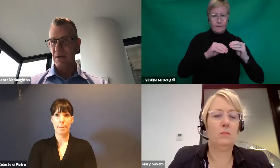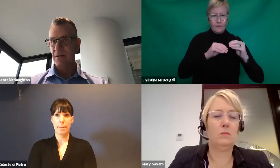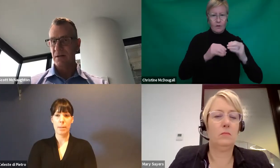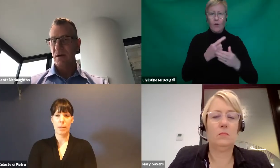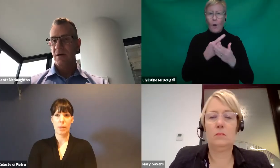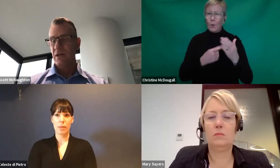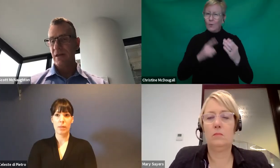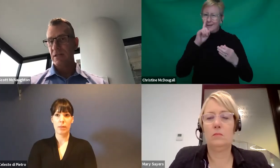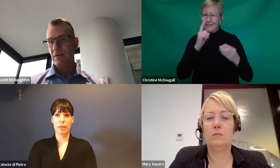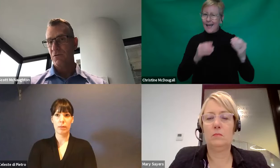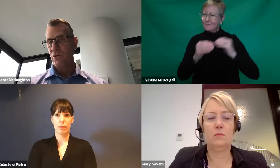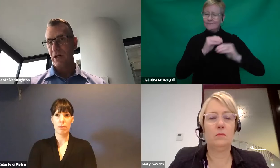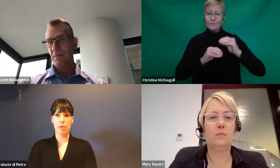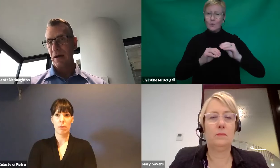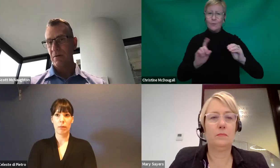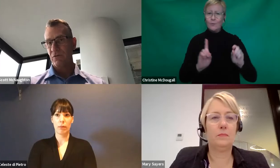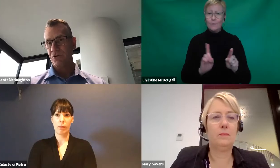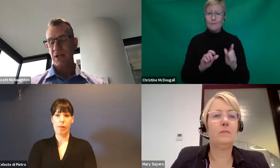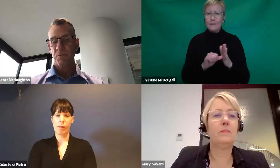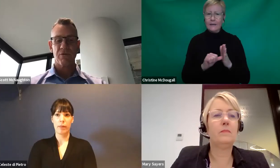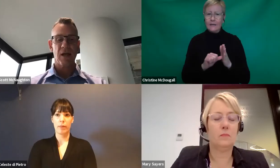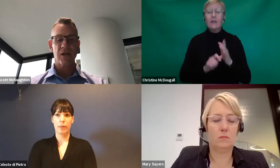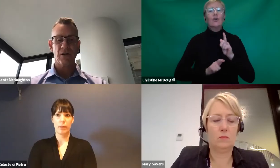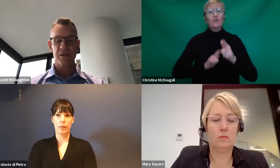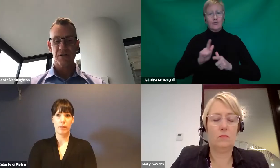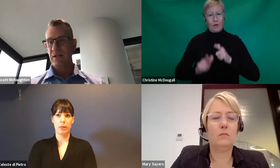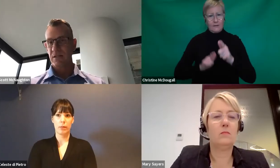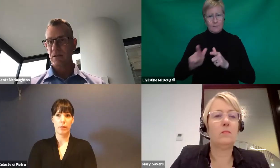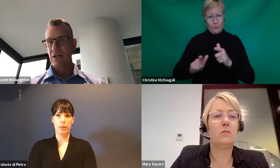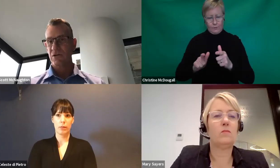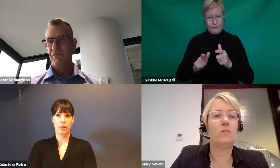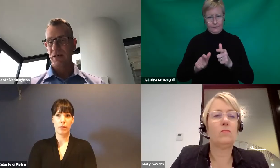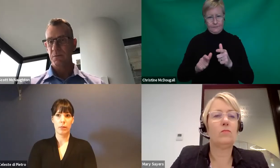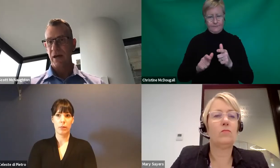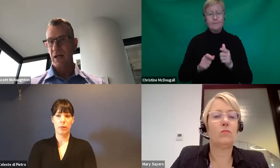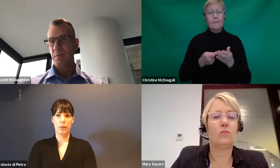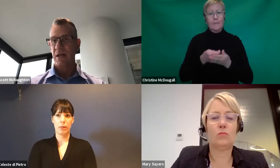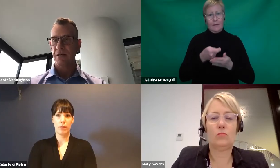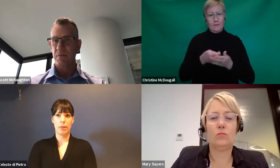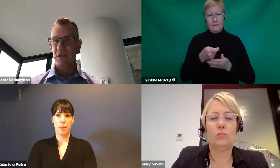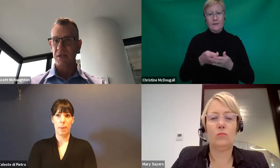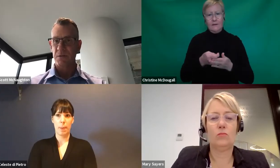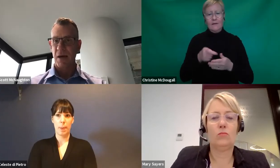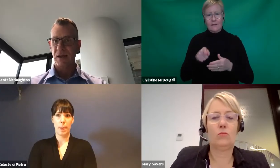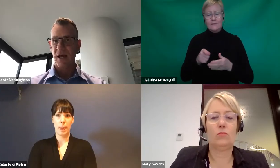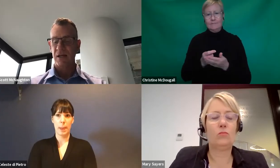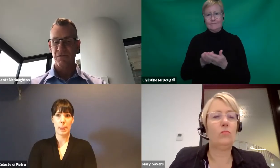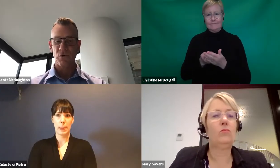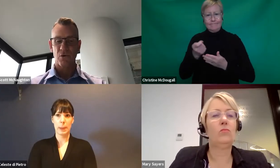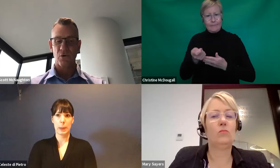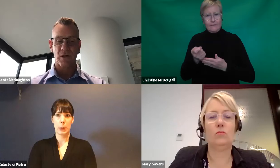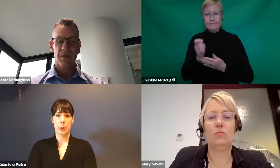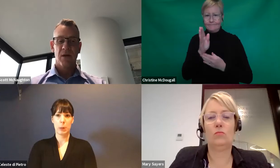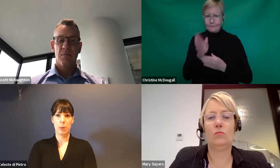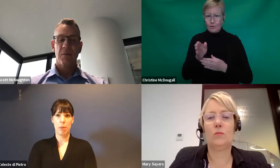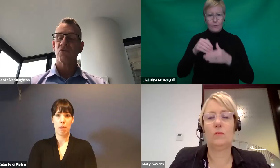payment. So that's a fortnightly payment for transport related costs. That's not flexible. That gets paid into the participants bank account each